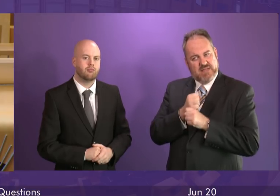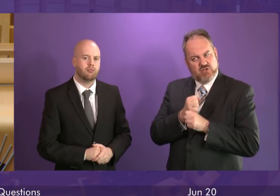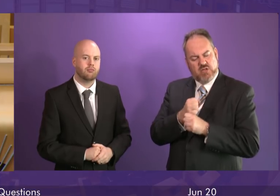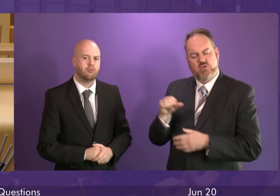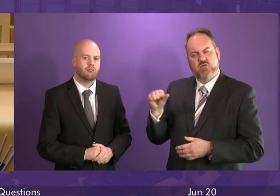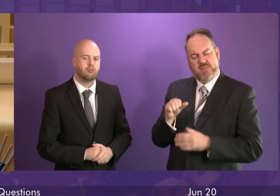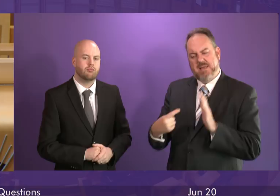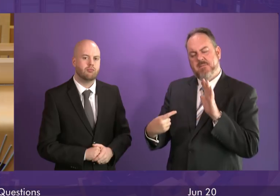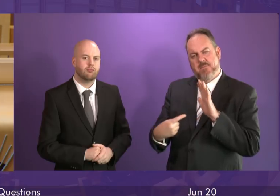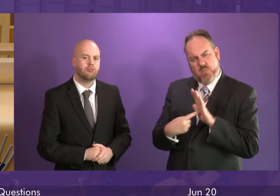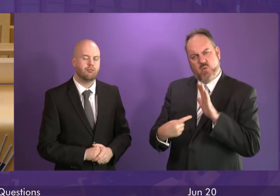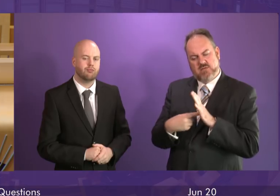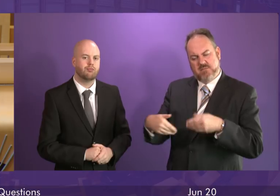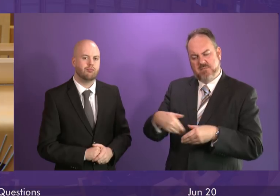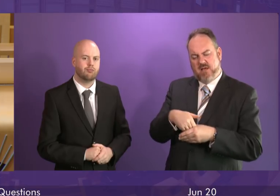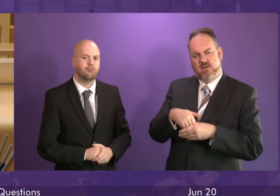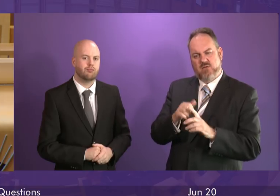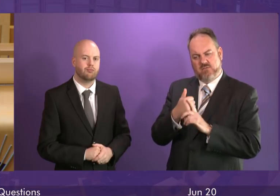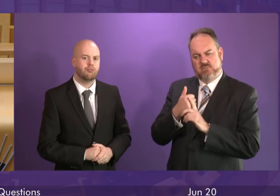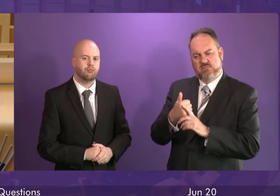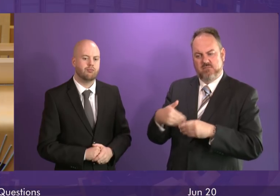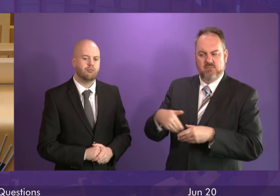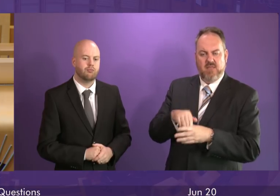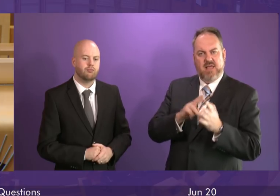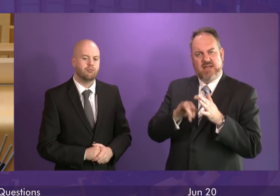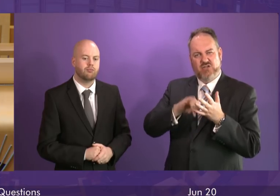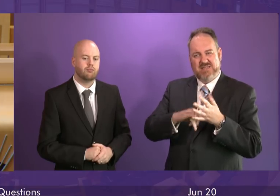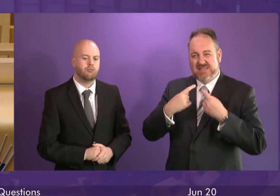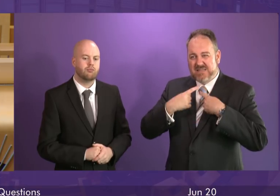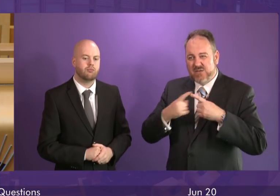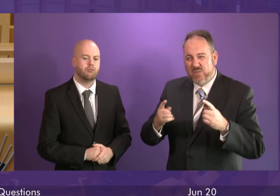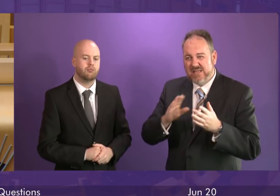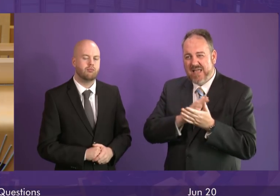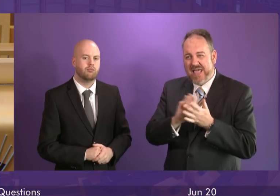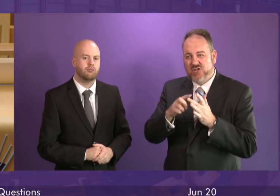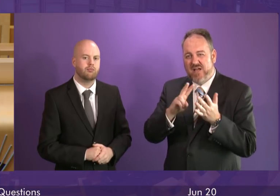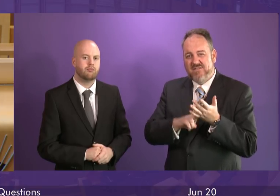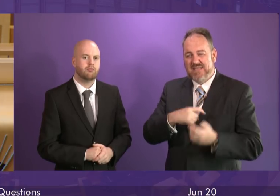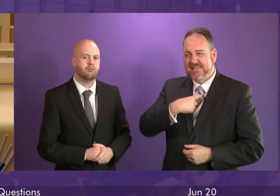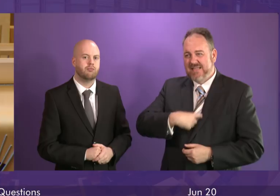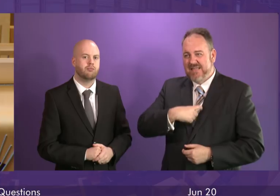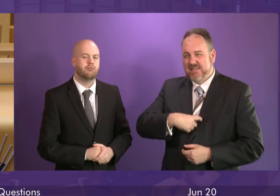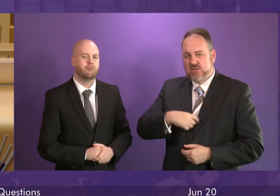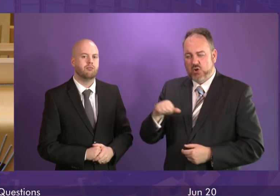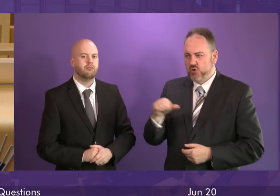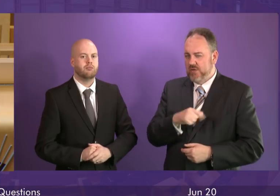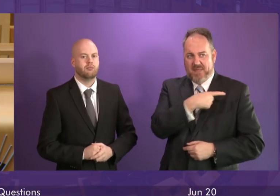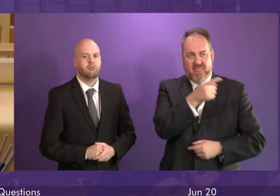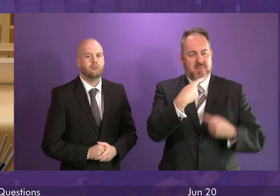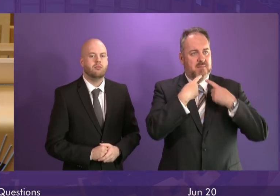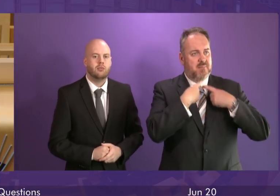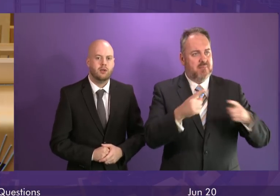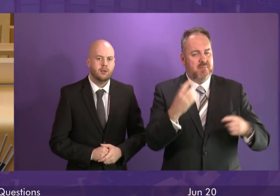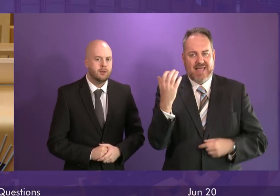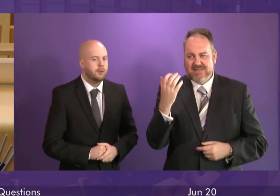principle of the NHS and the decision to disclose HIV status is a matter for individuals themselves and theirs